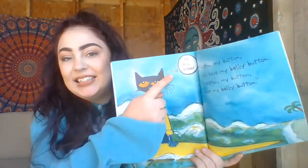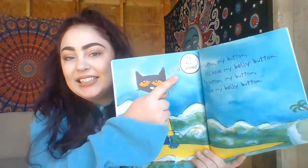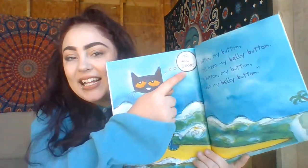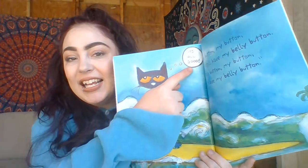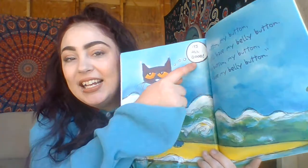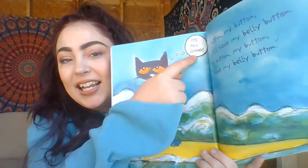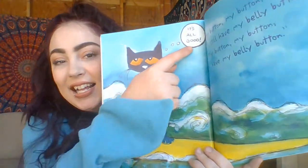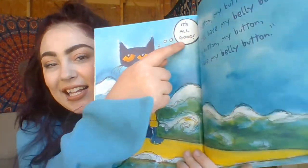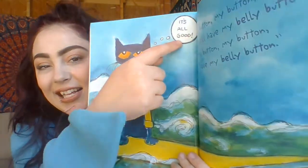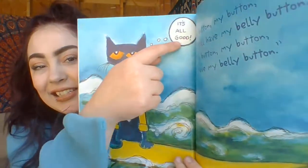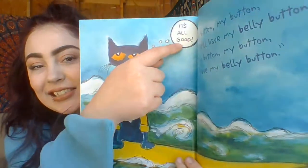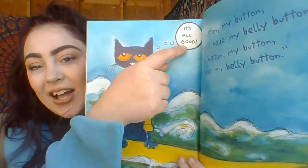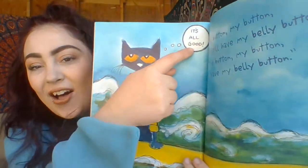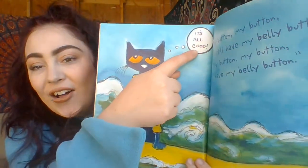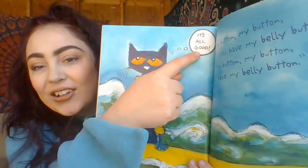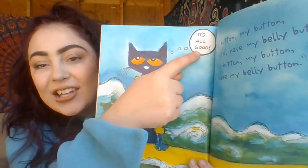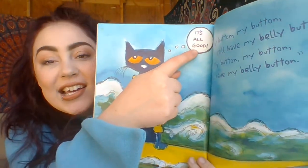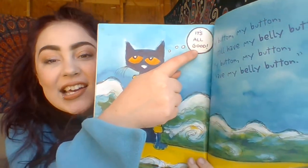he's saying, it's all good.